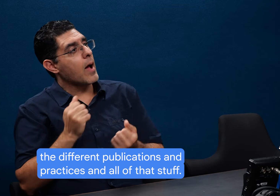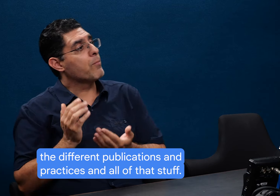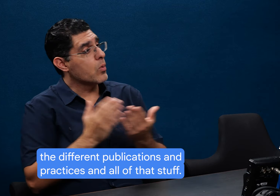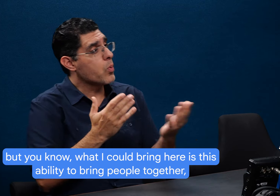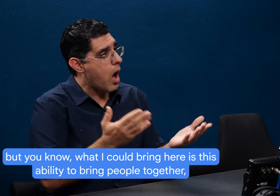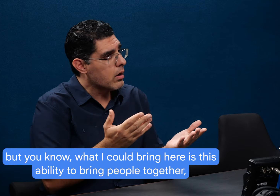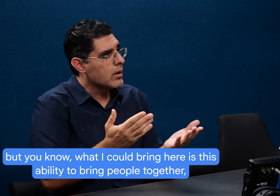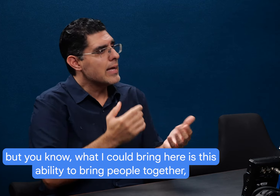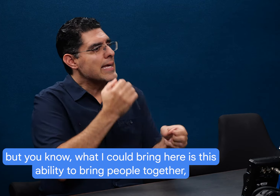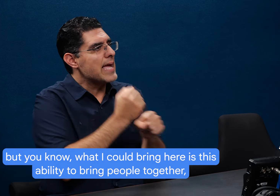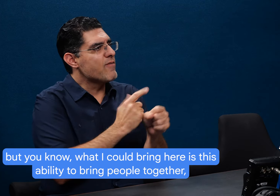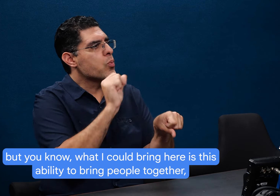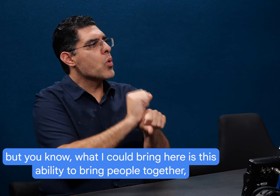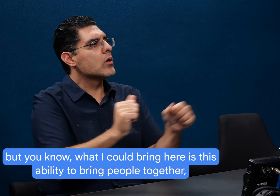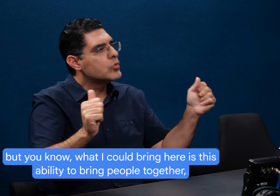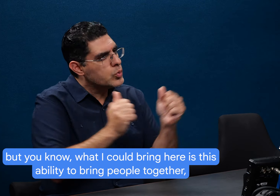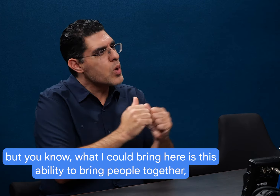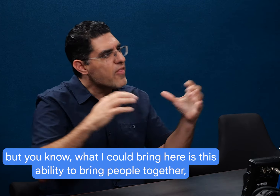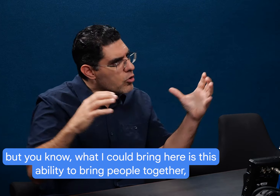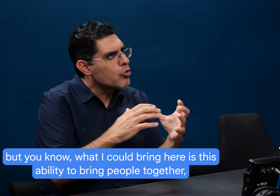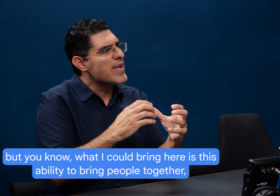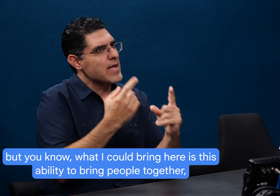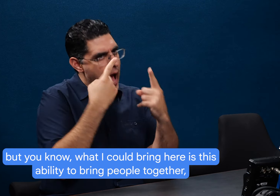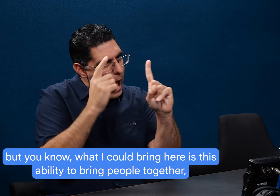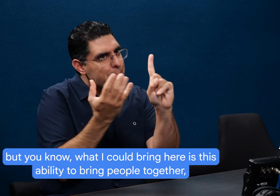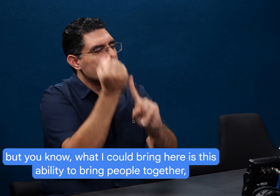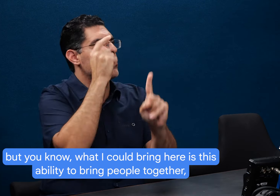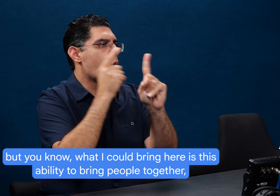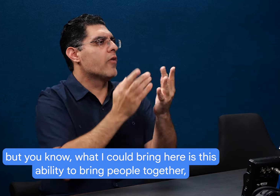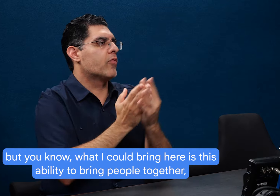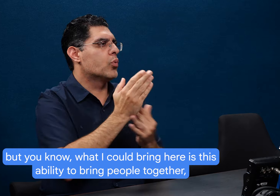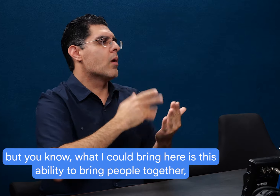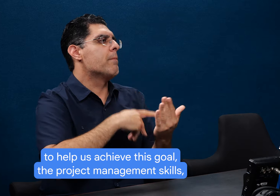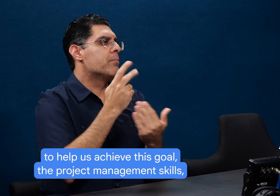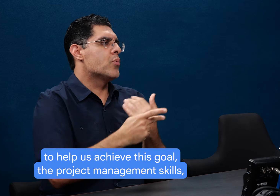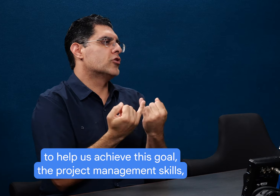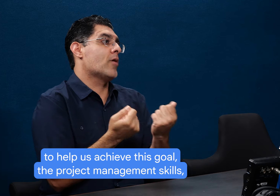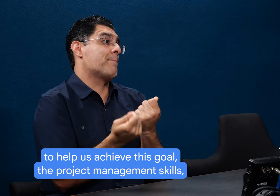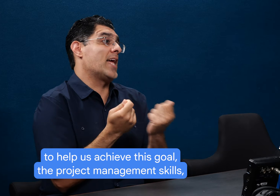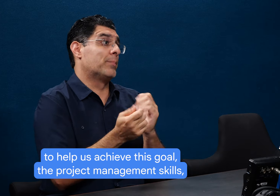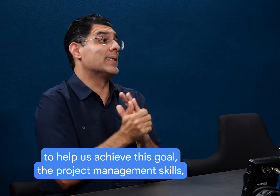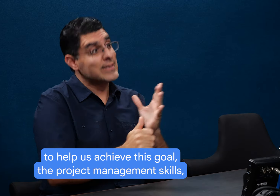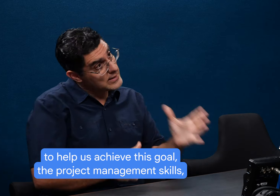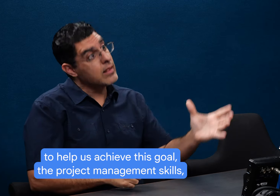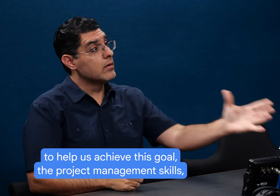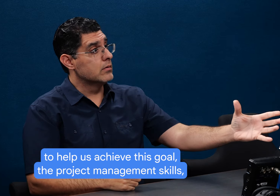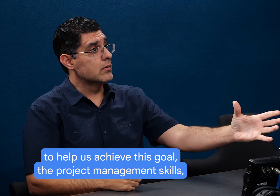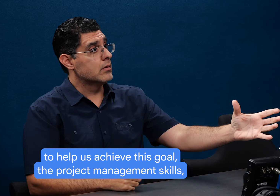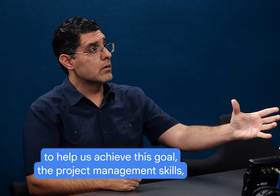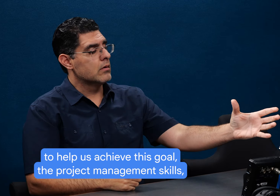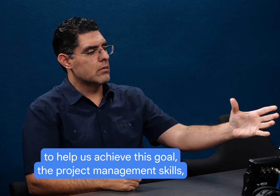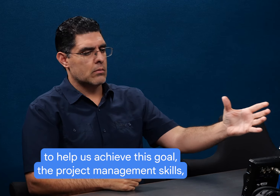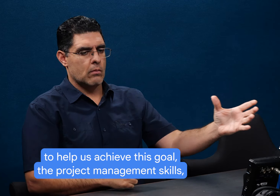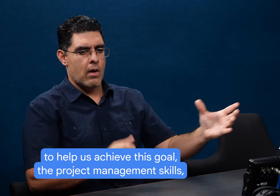but you know, what I could bring here is this ability to bring people together to, to help us achieve this goal, the project